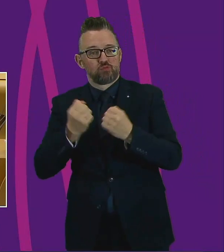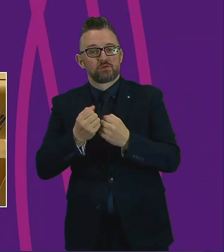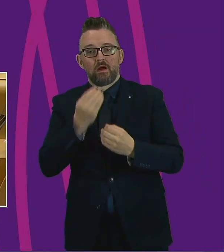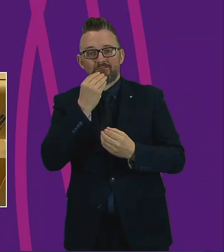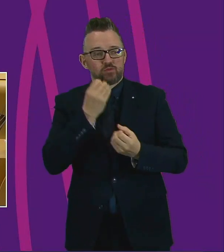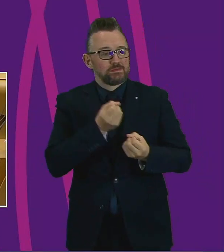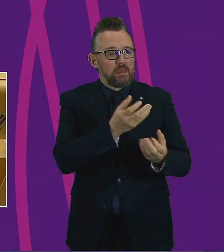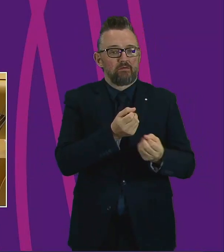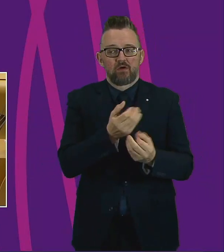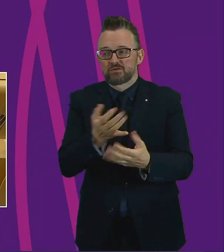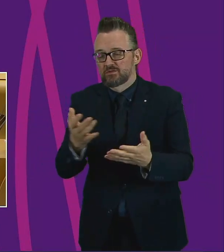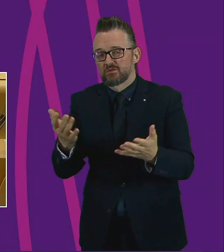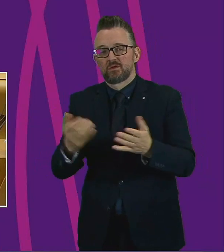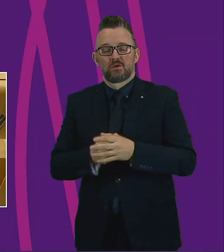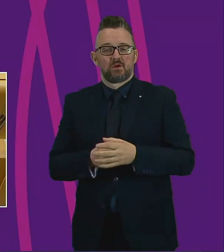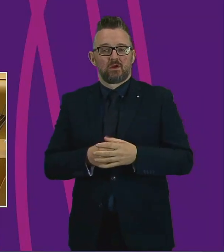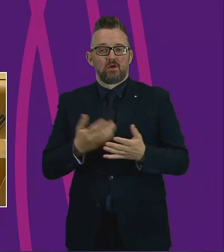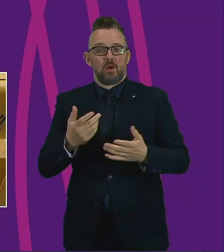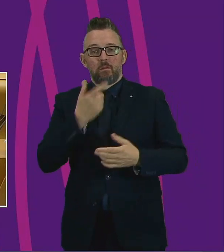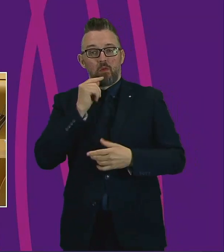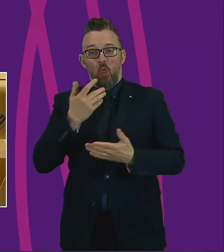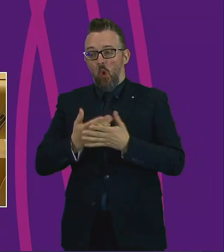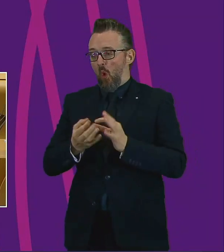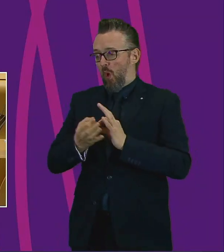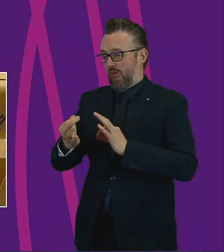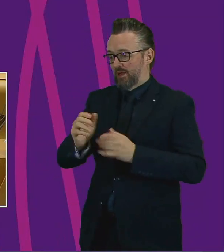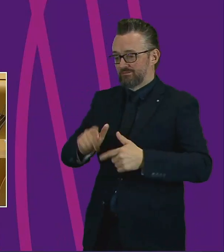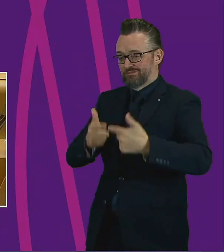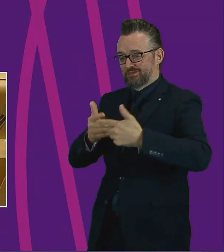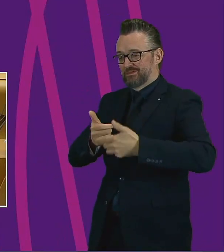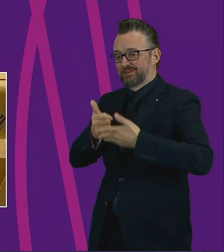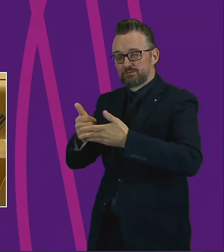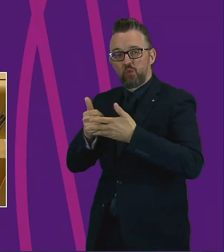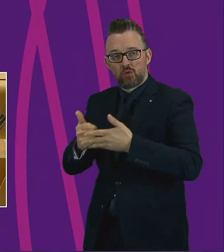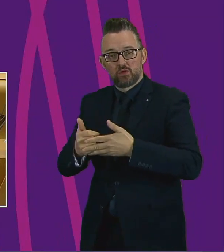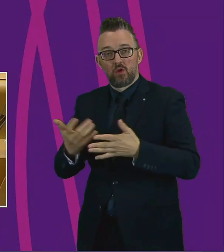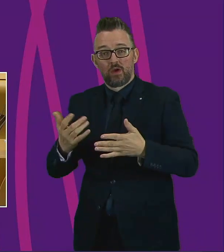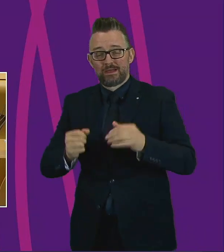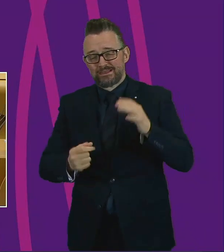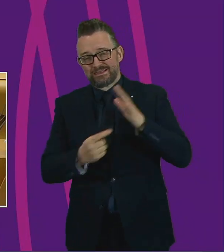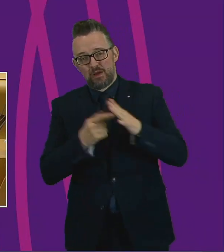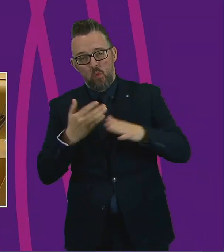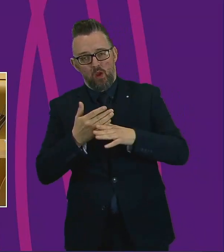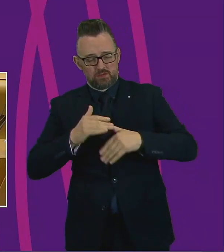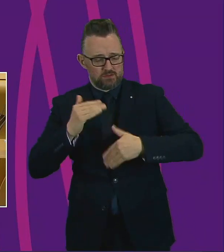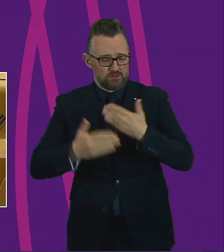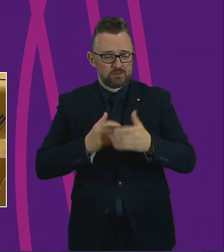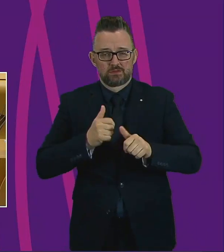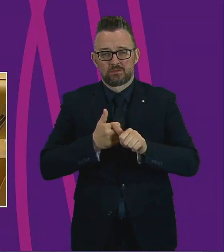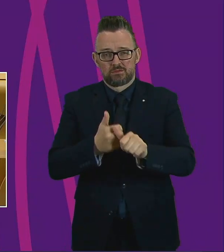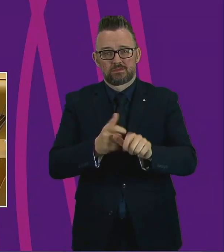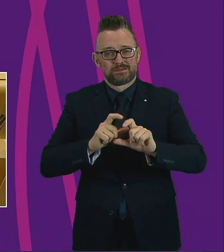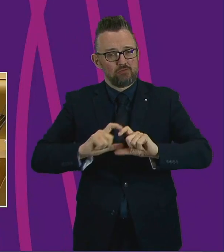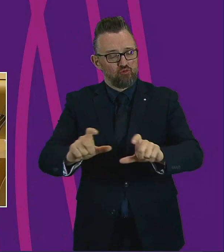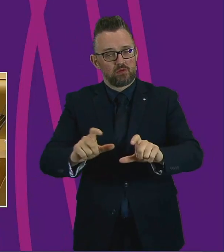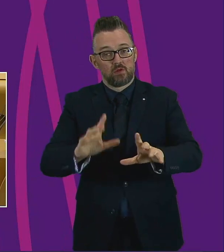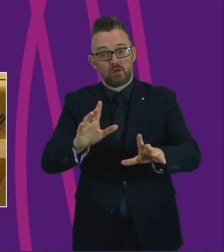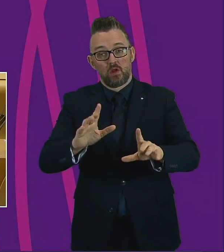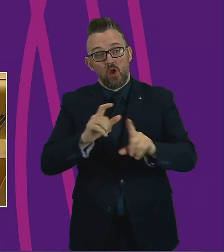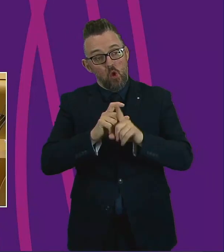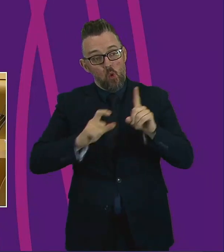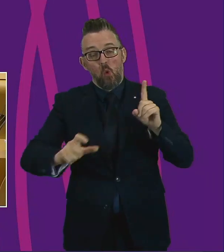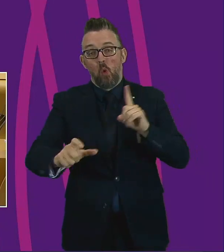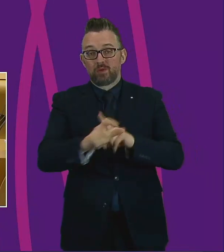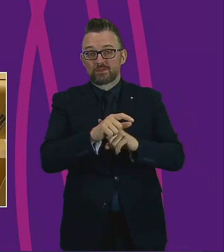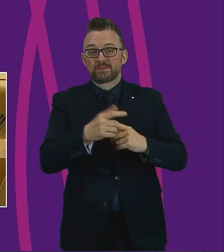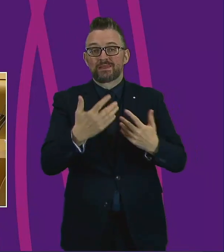vulnerable people, people providing support online, and key workers keeping vital services going, our communities are in some ways